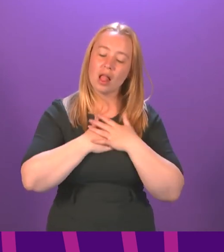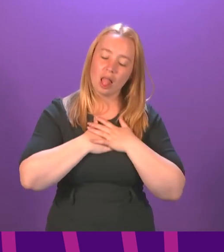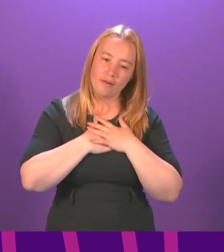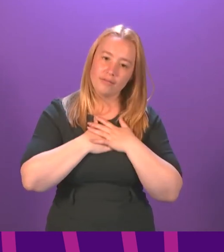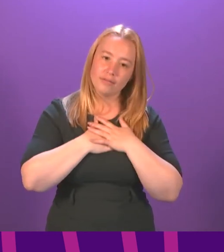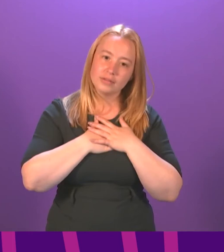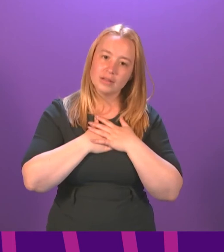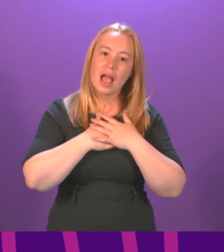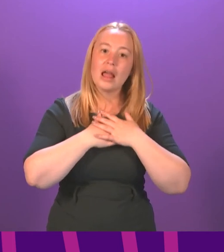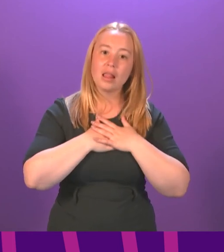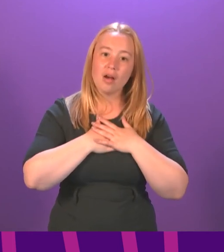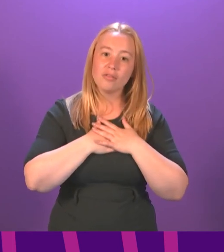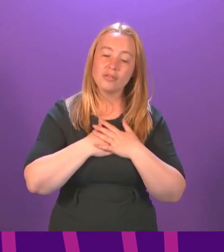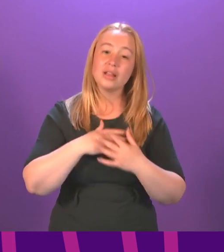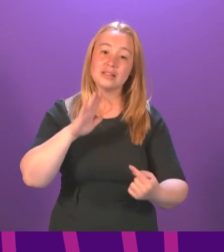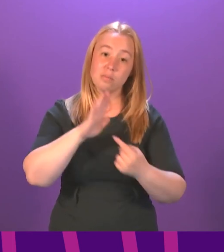highest falling.